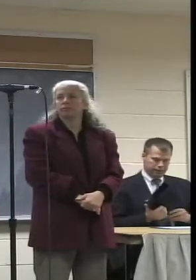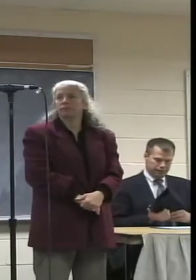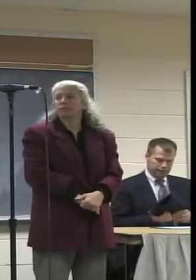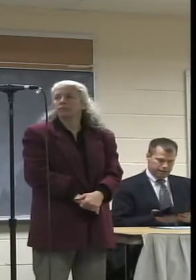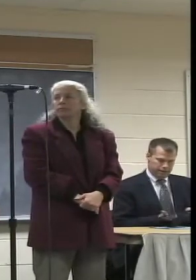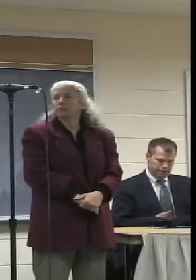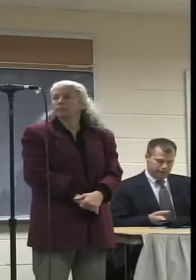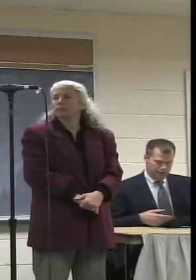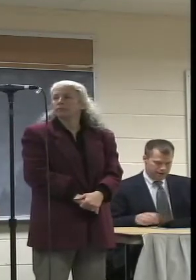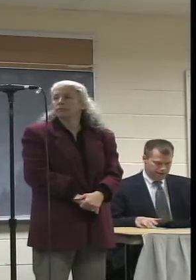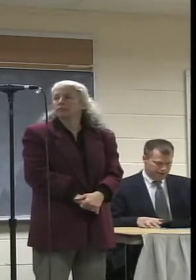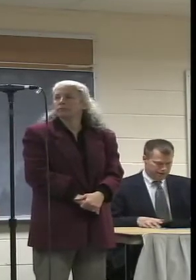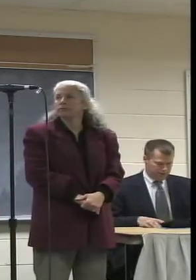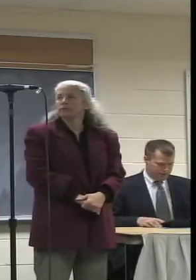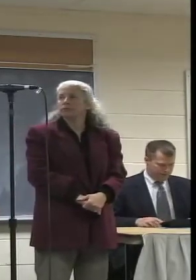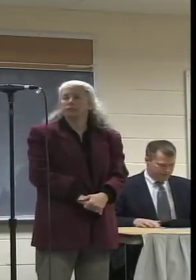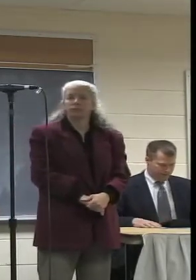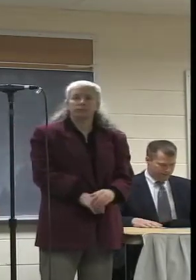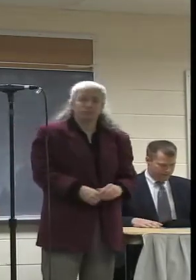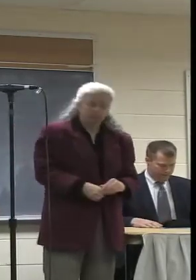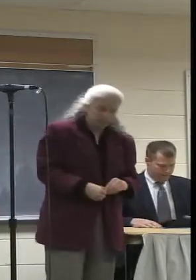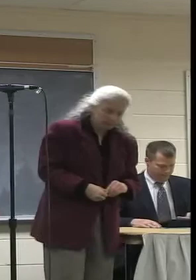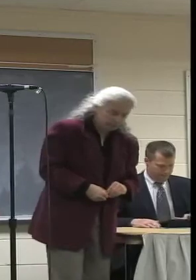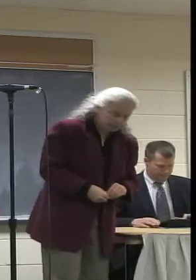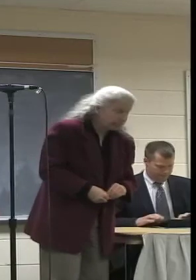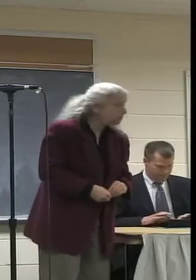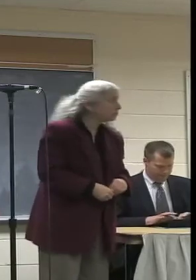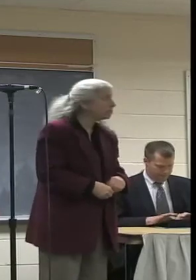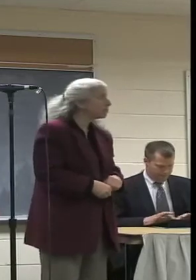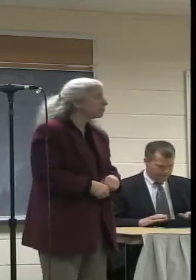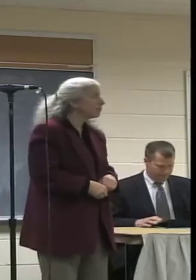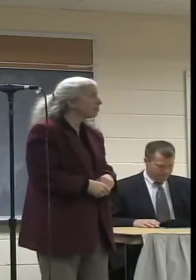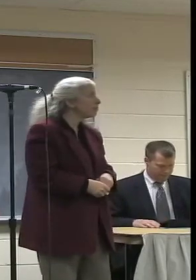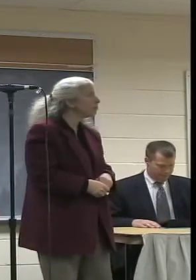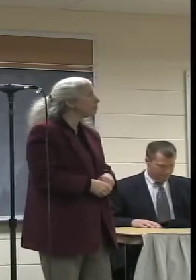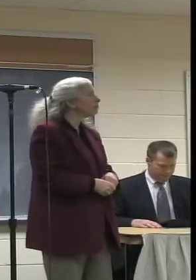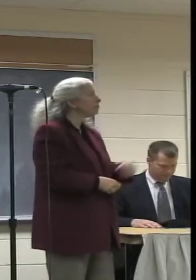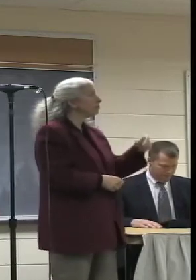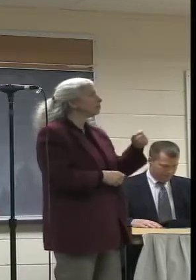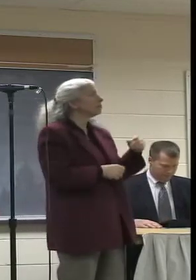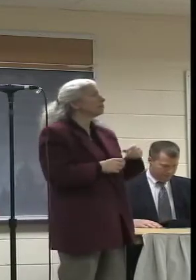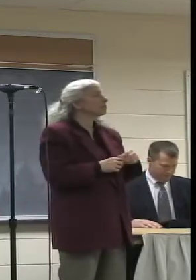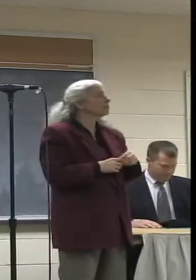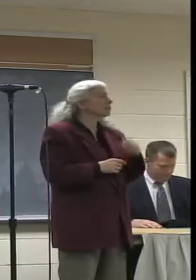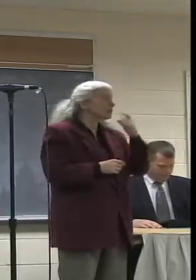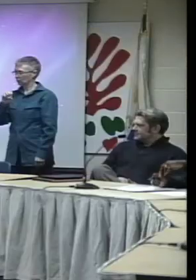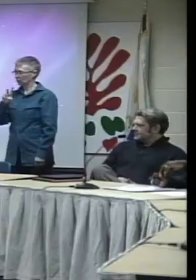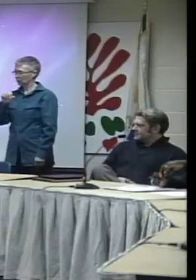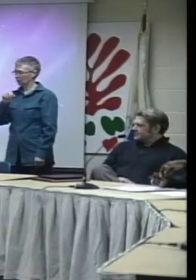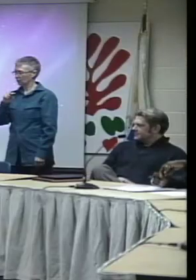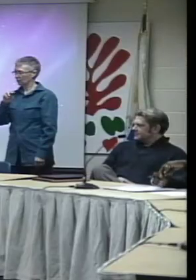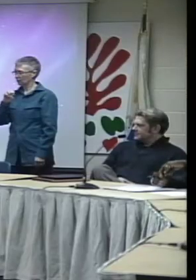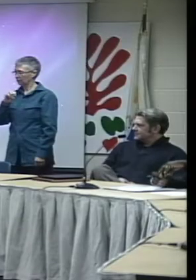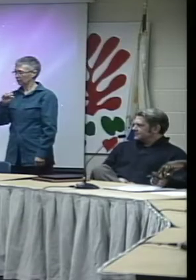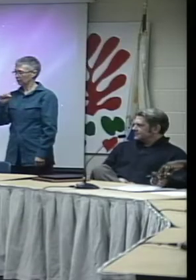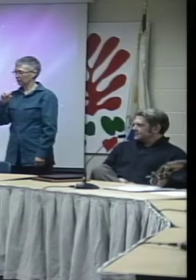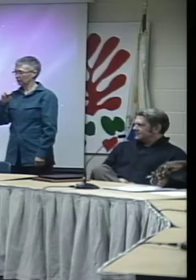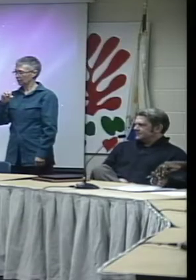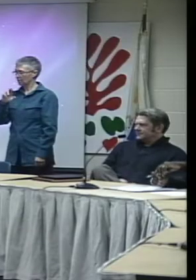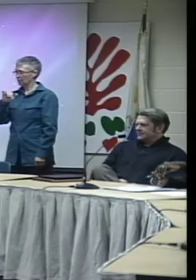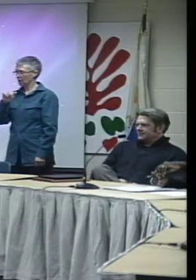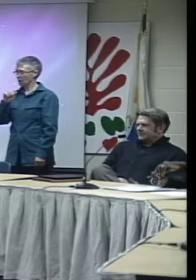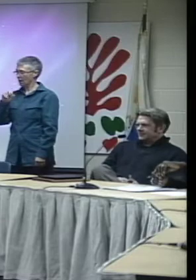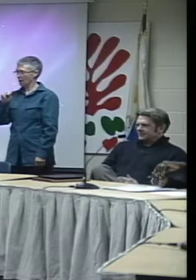name and your address for the record when you come up. And just to, if you want to line up with Vanessa, Marianne Labarge, and Mary